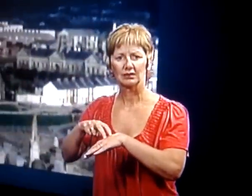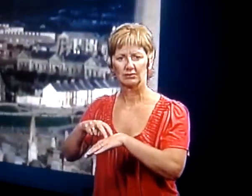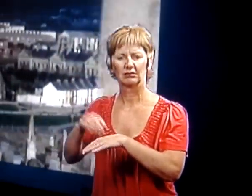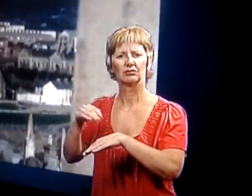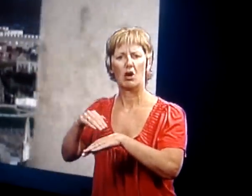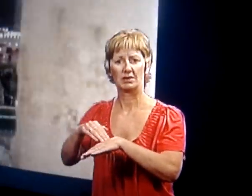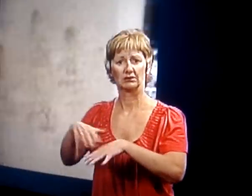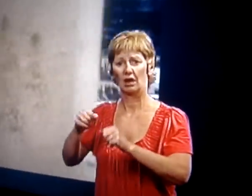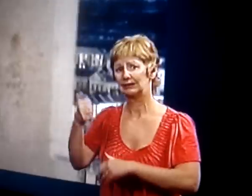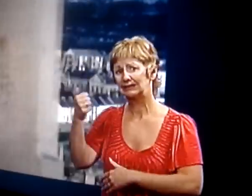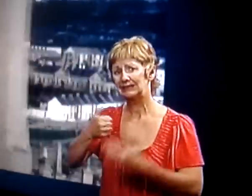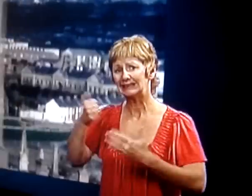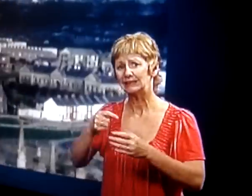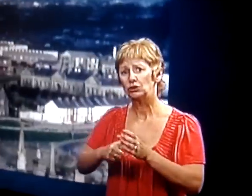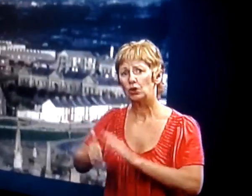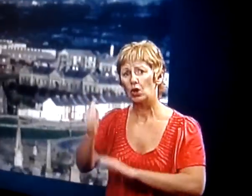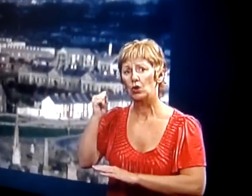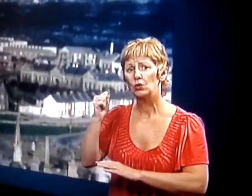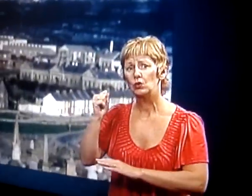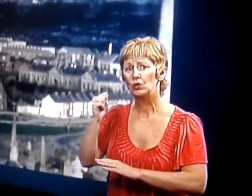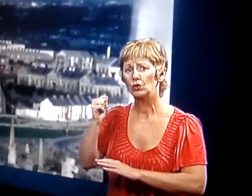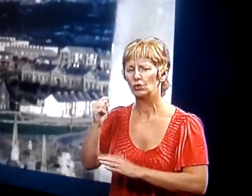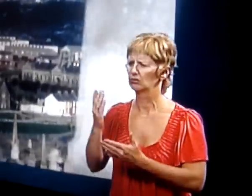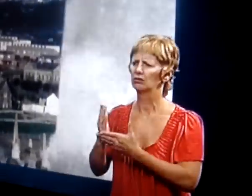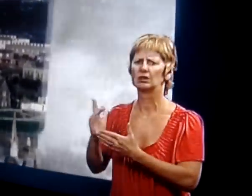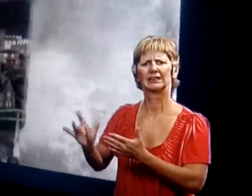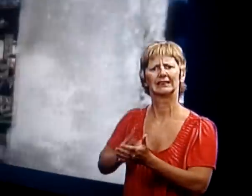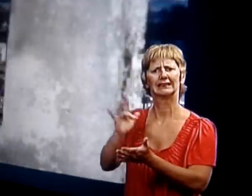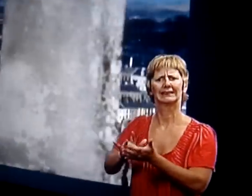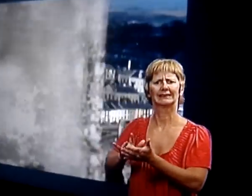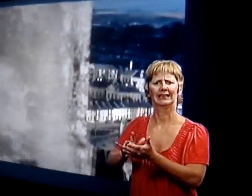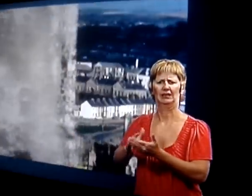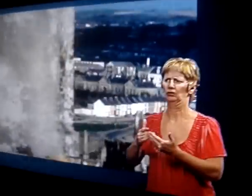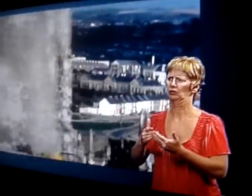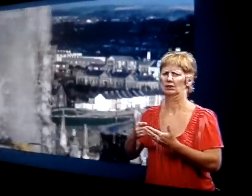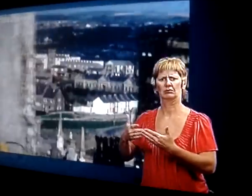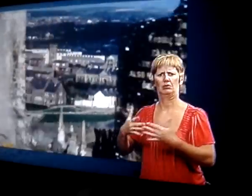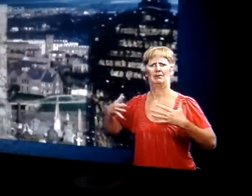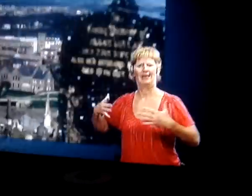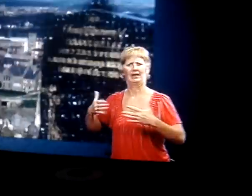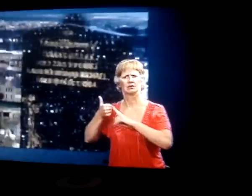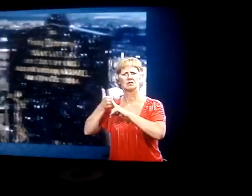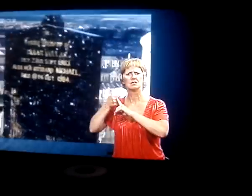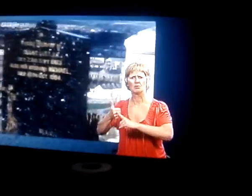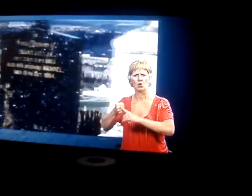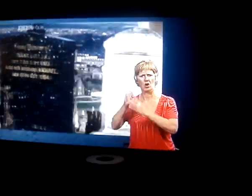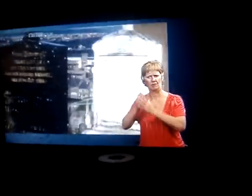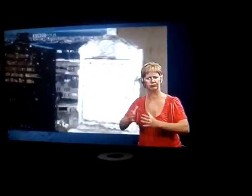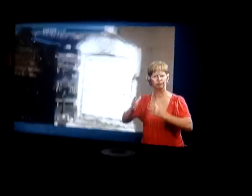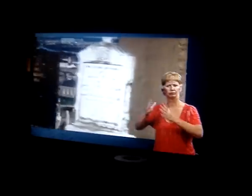increasingly polarised city, with public support having grown in recent years for the extremes of both sides. This film